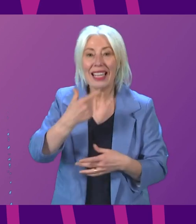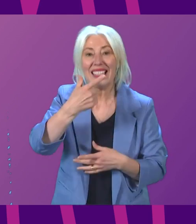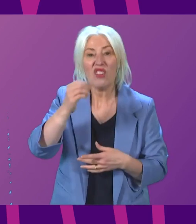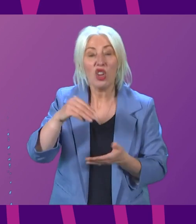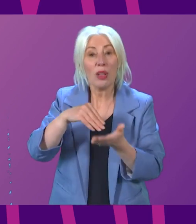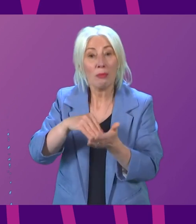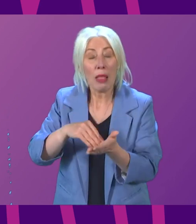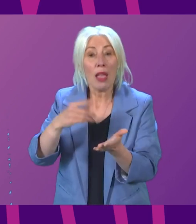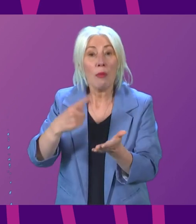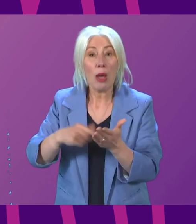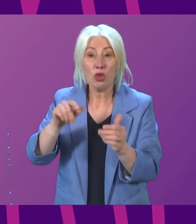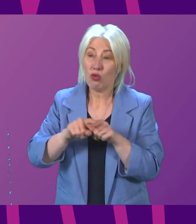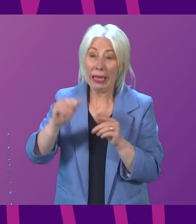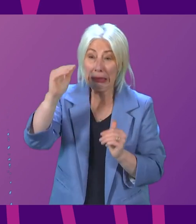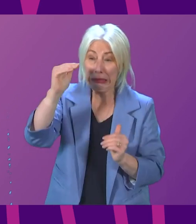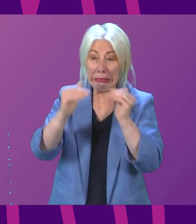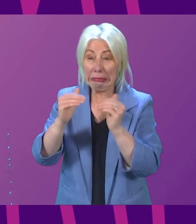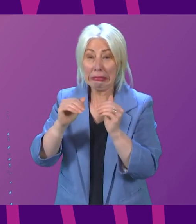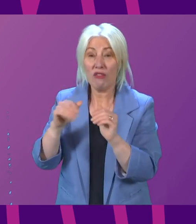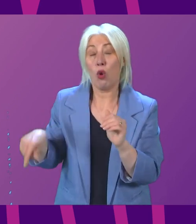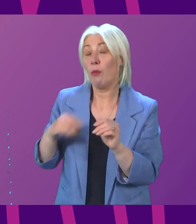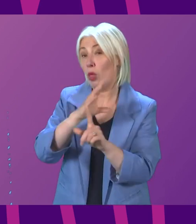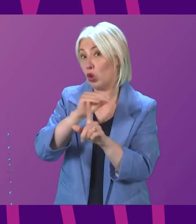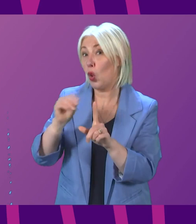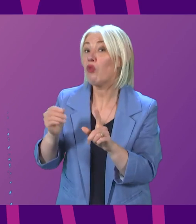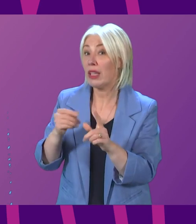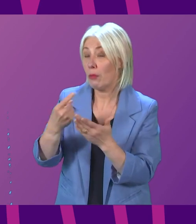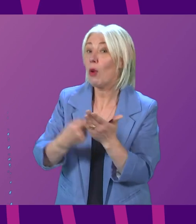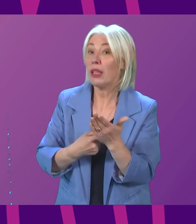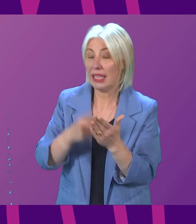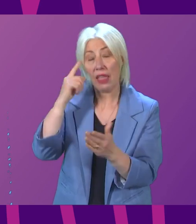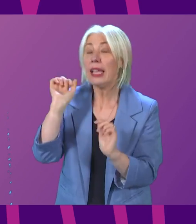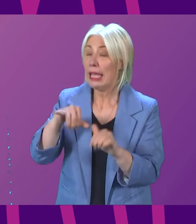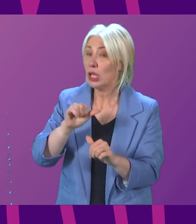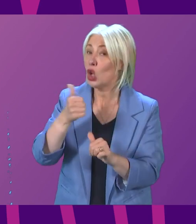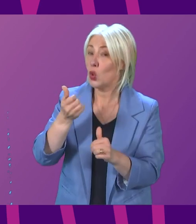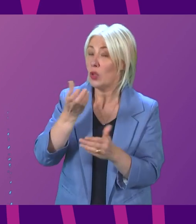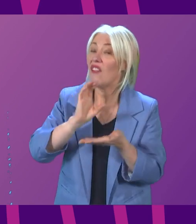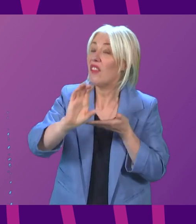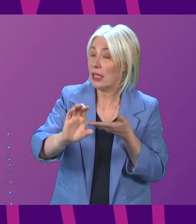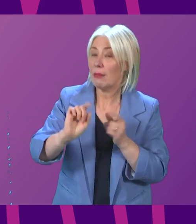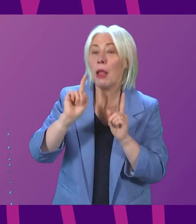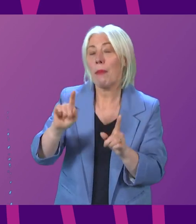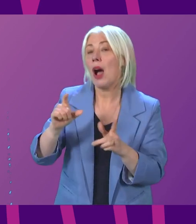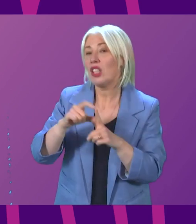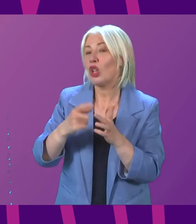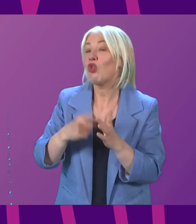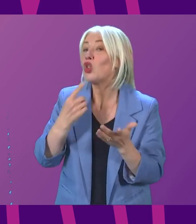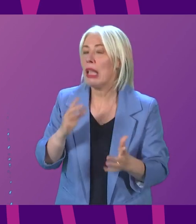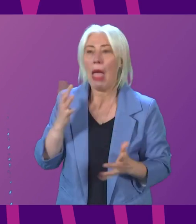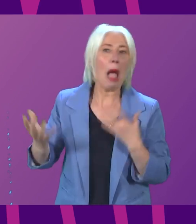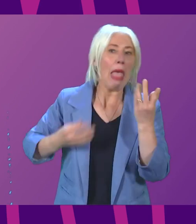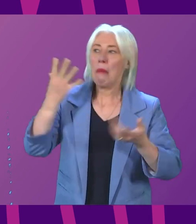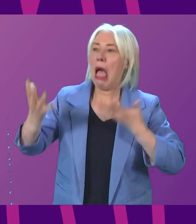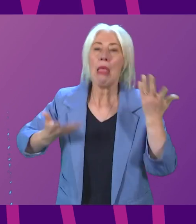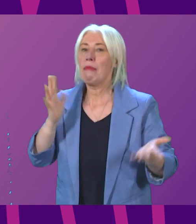mitigating Tory policies, then yes, that is a good investment. But the reason for Douglas Ross's bluster, of course, is that we